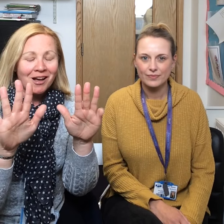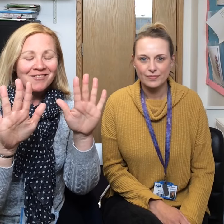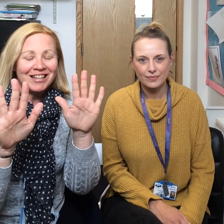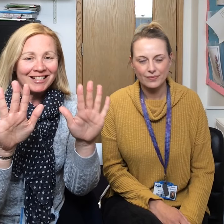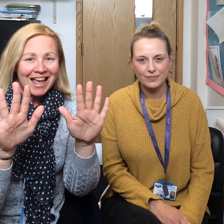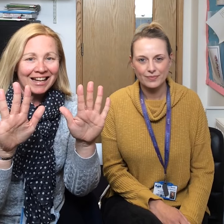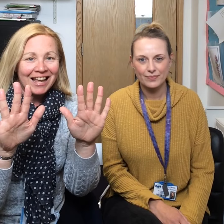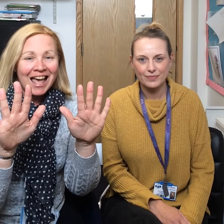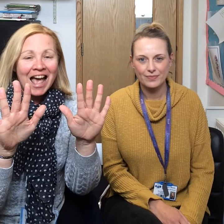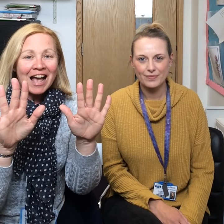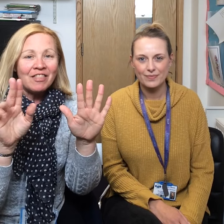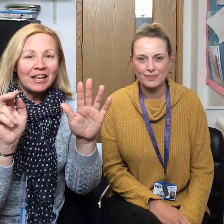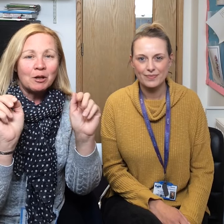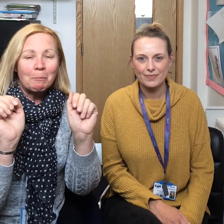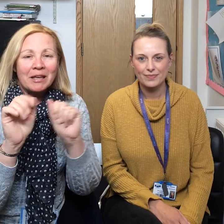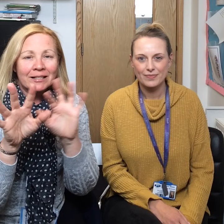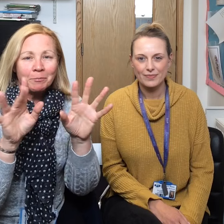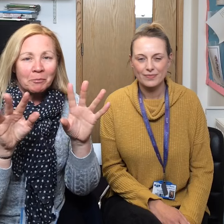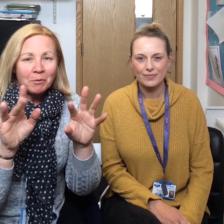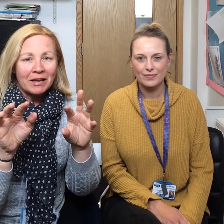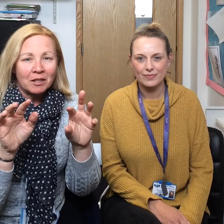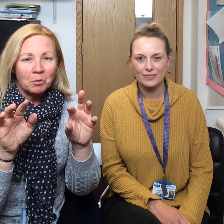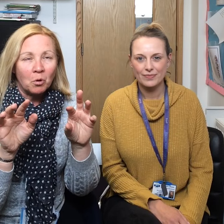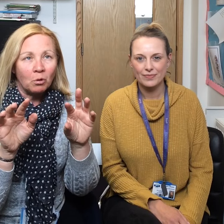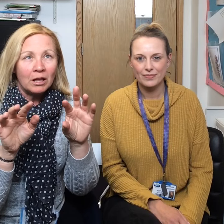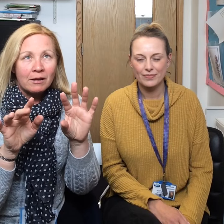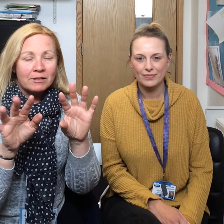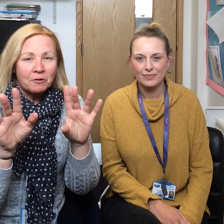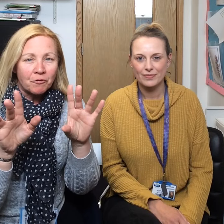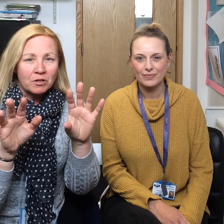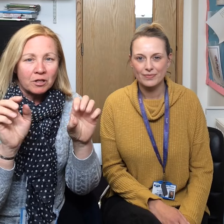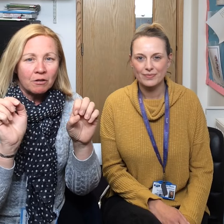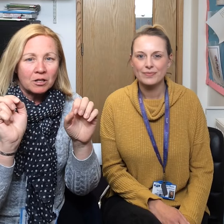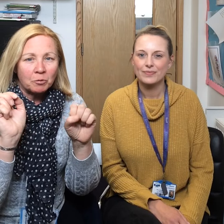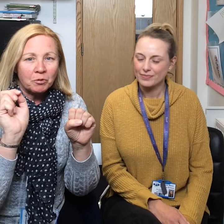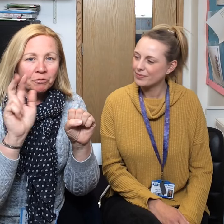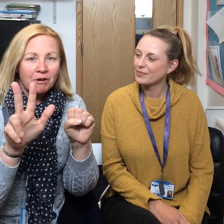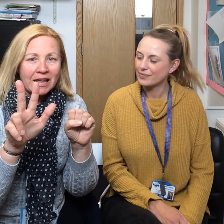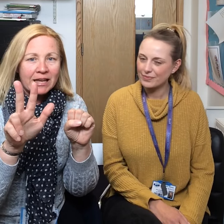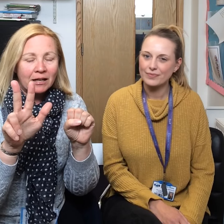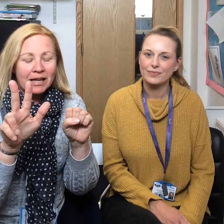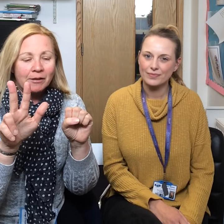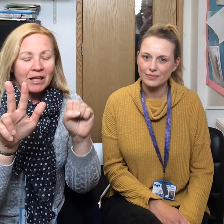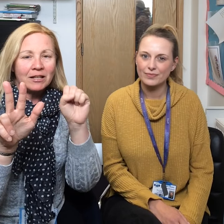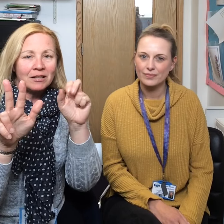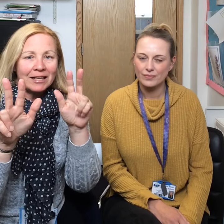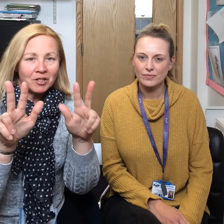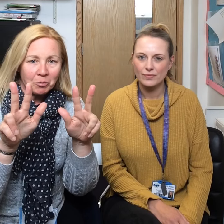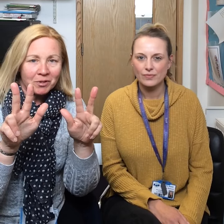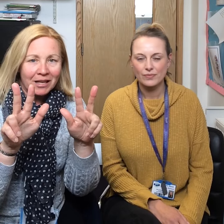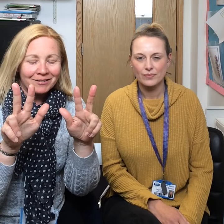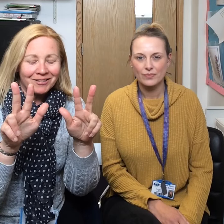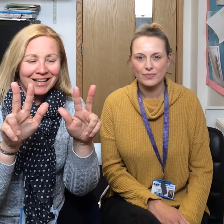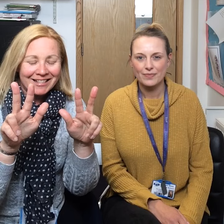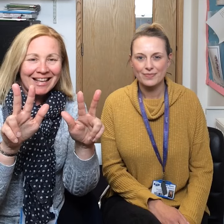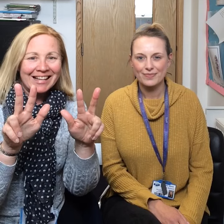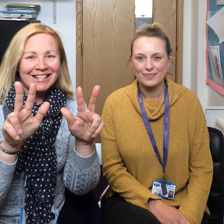five is ten. And then mix them up and make them all different so that double three is six